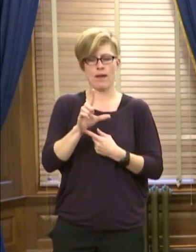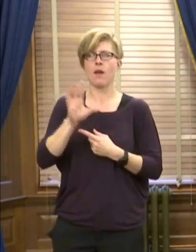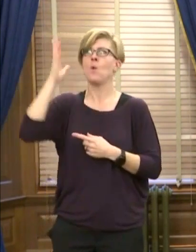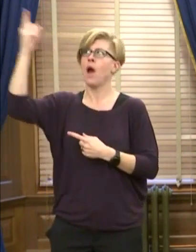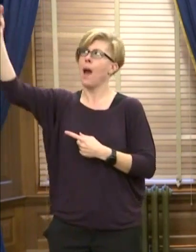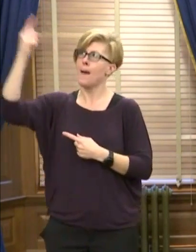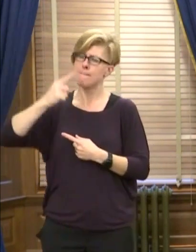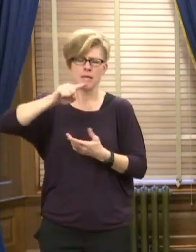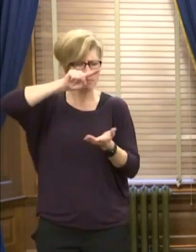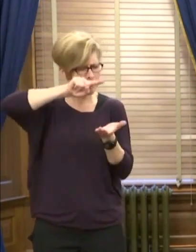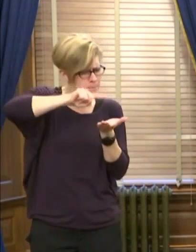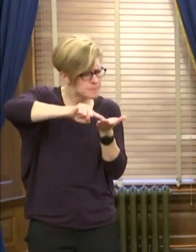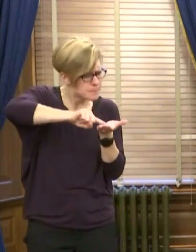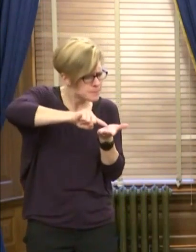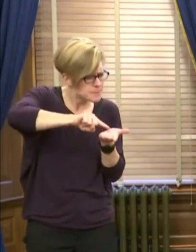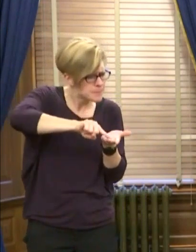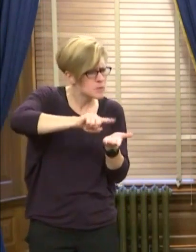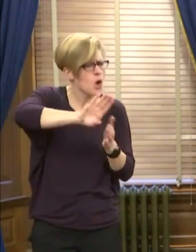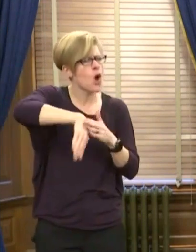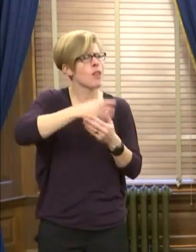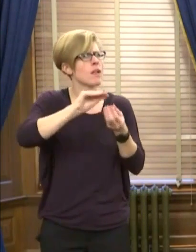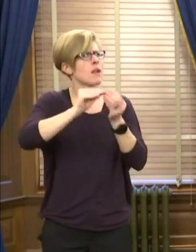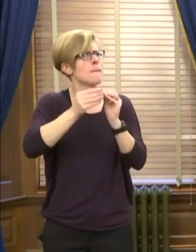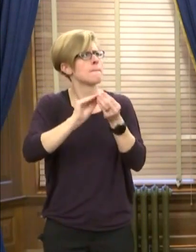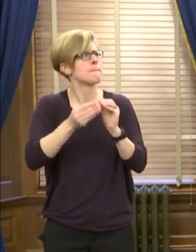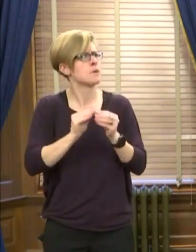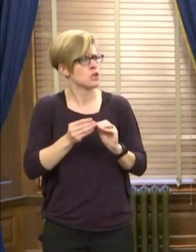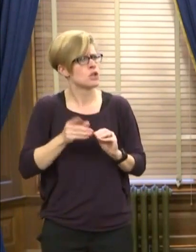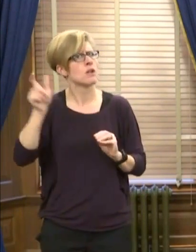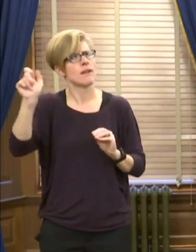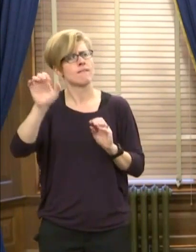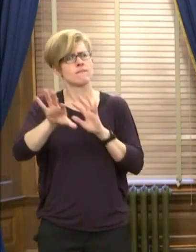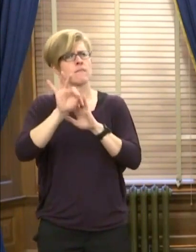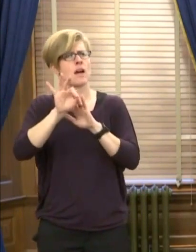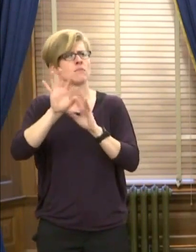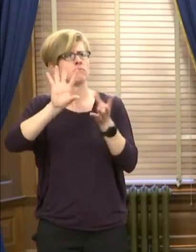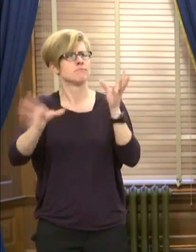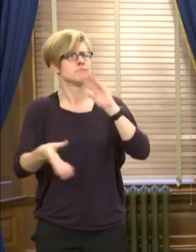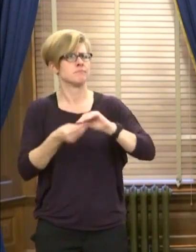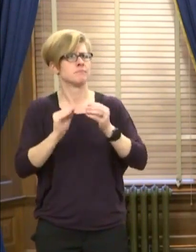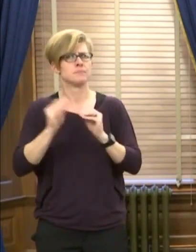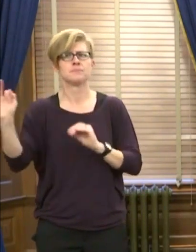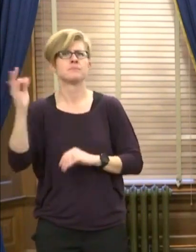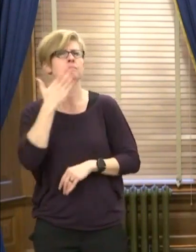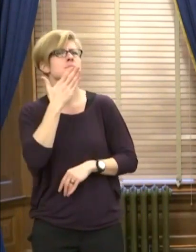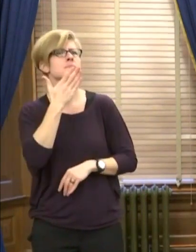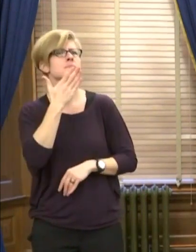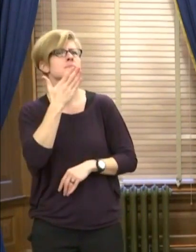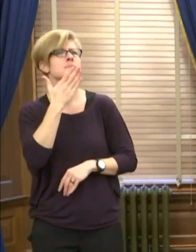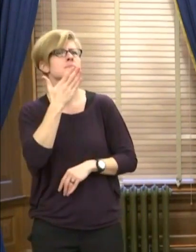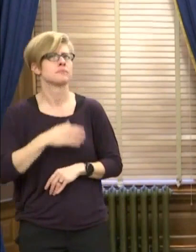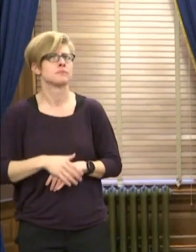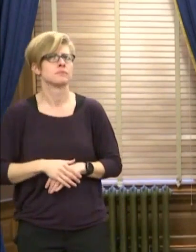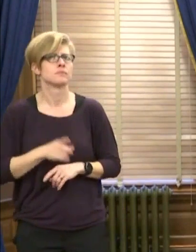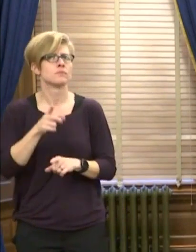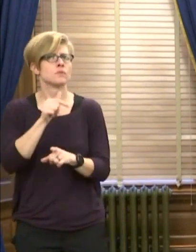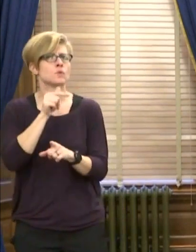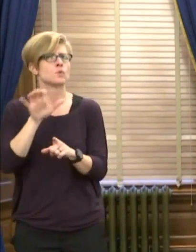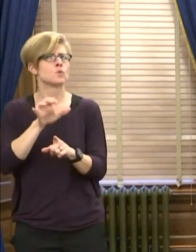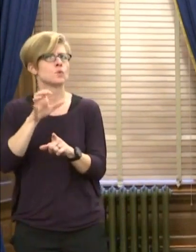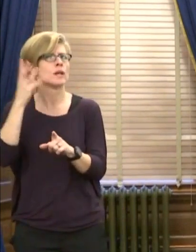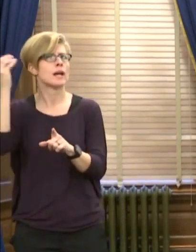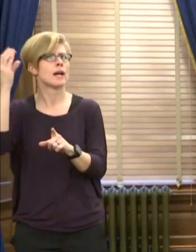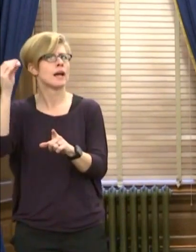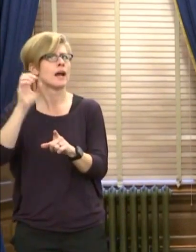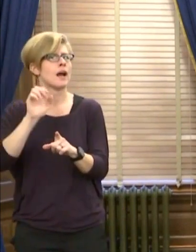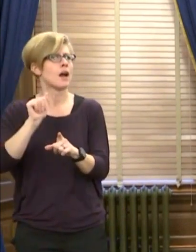a look at those figures and come up with an independent approach. Thank you. Who is this external audit,